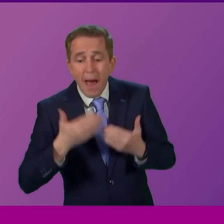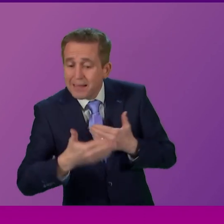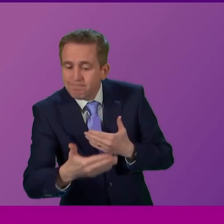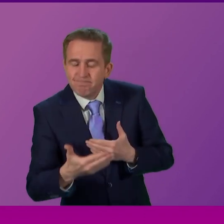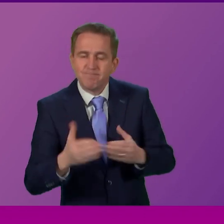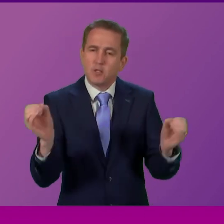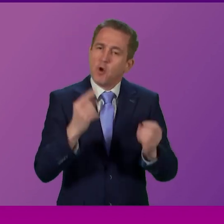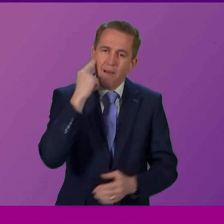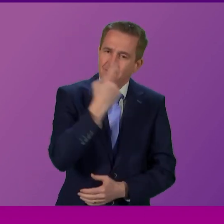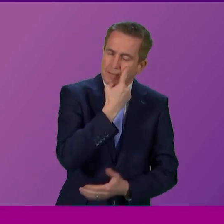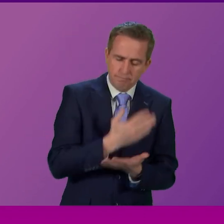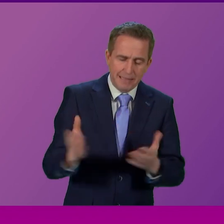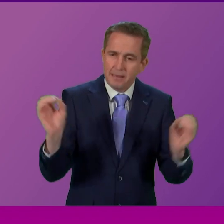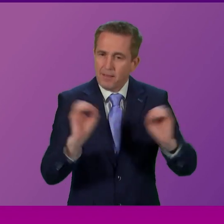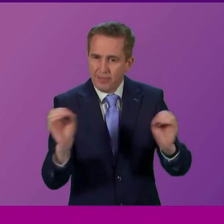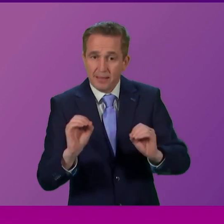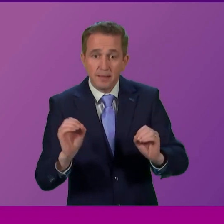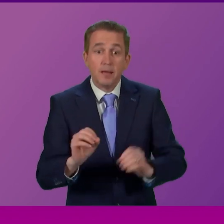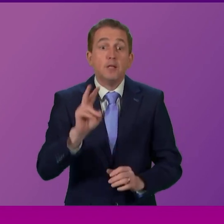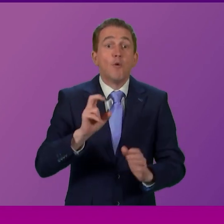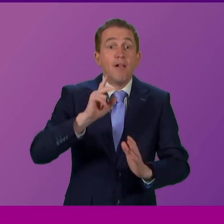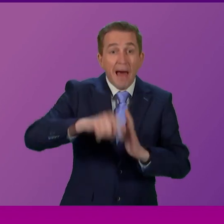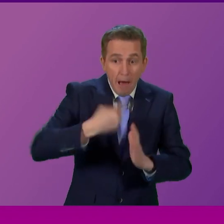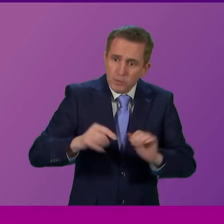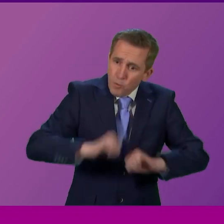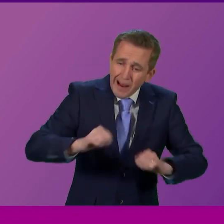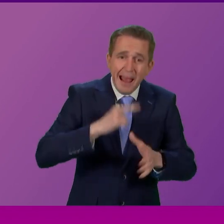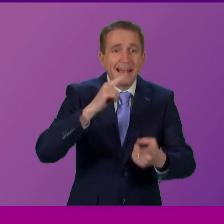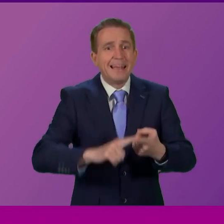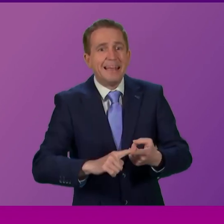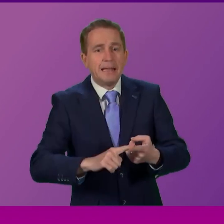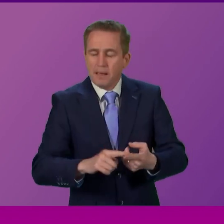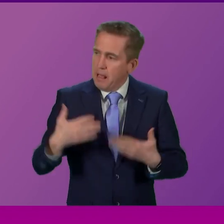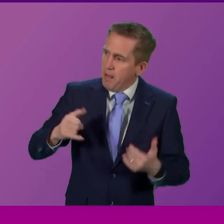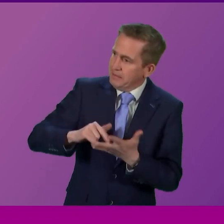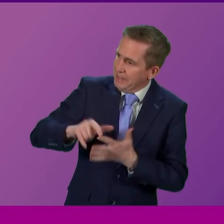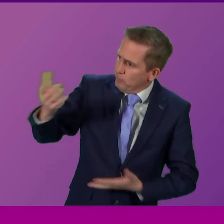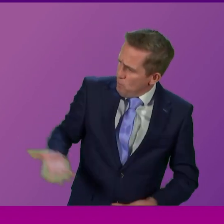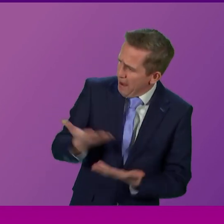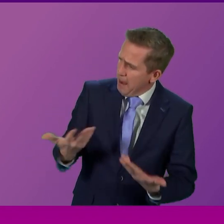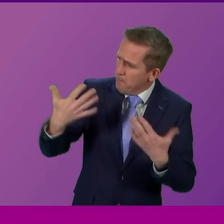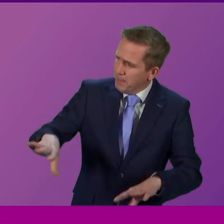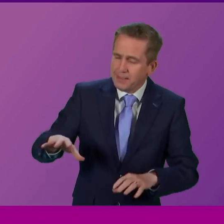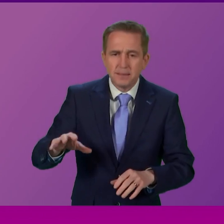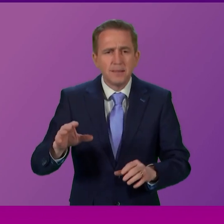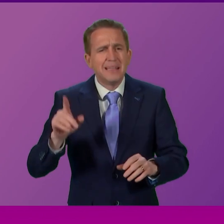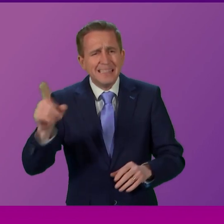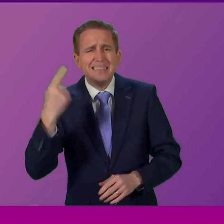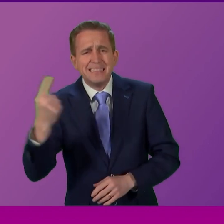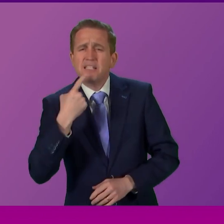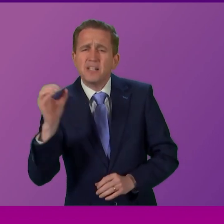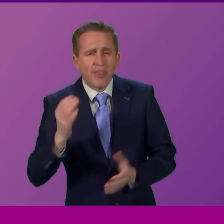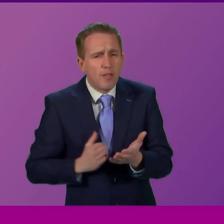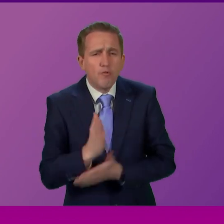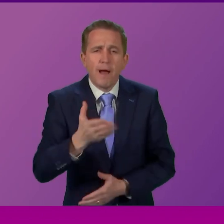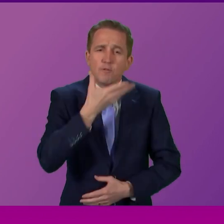record number of patients were waiting over 12 hours in A&E, where was the Health Secretary? We heard nothing from Humza Youssef over the festive